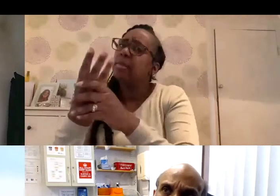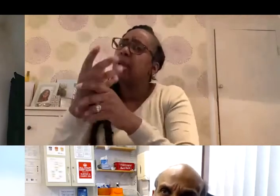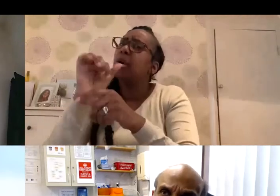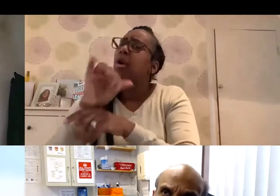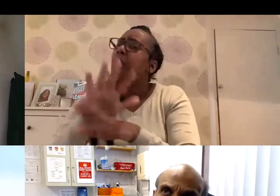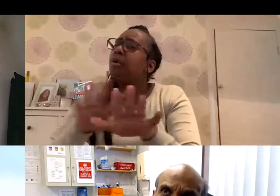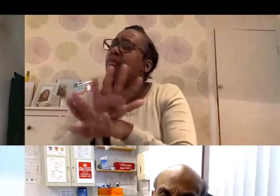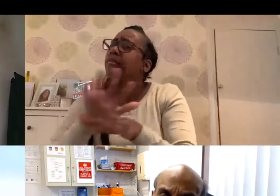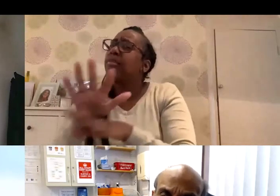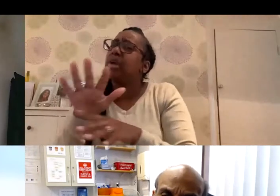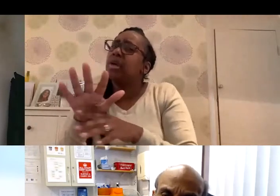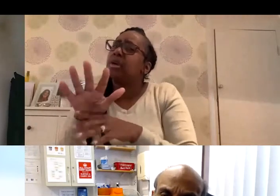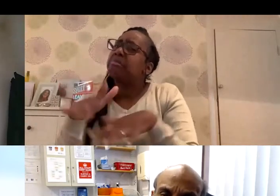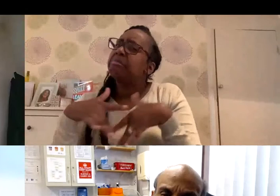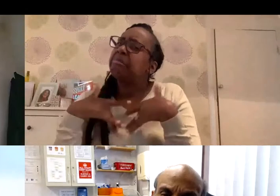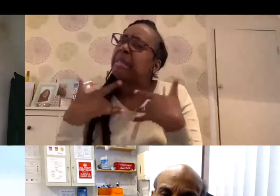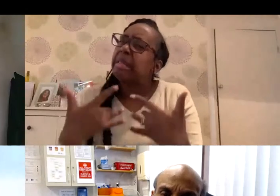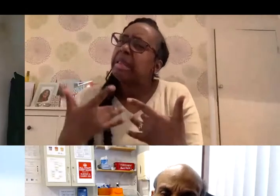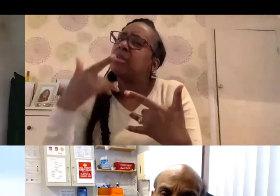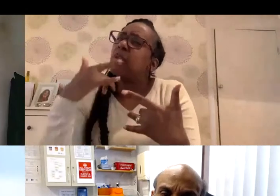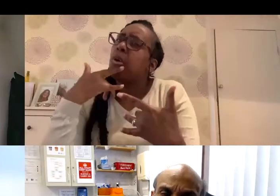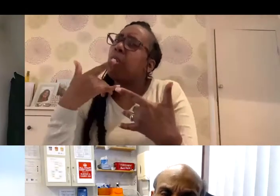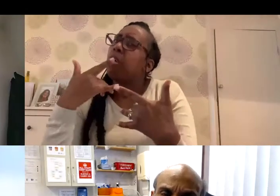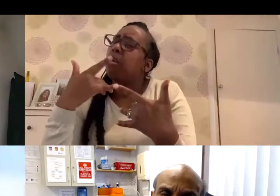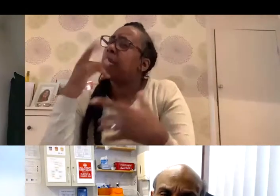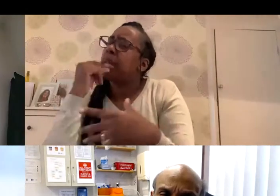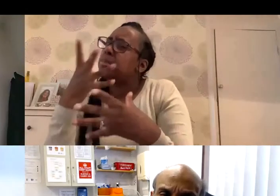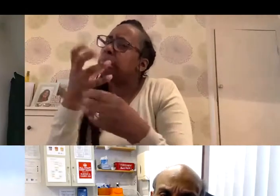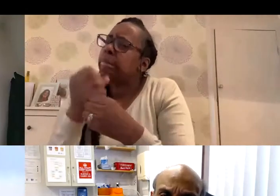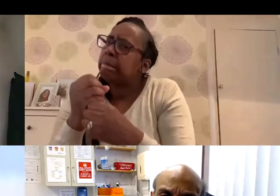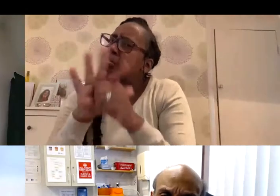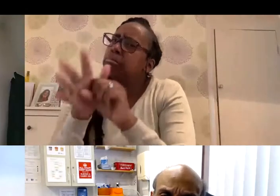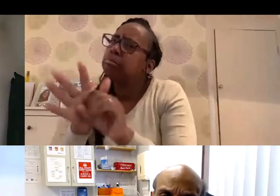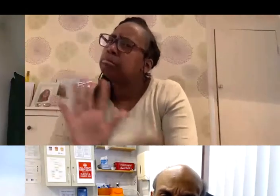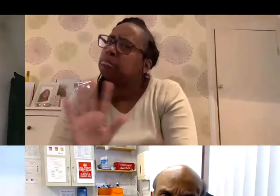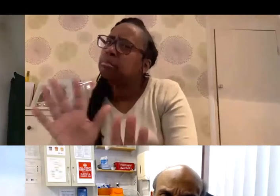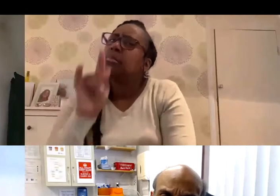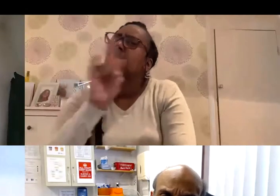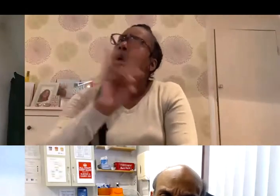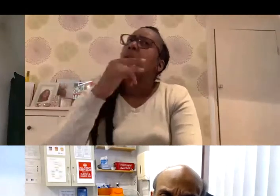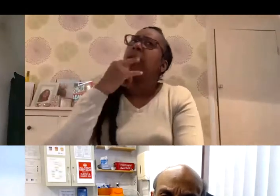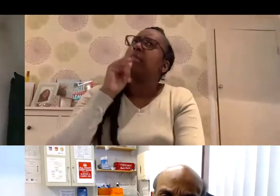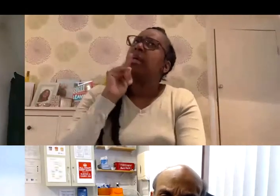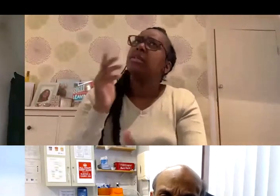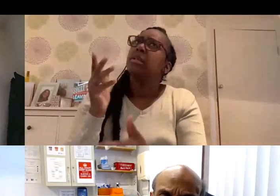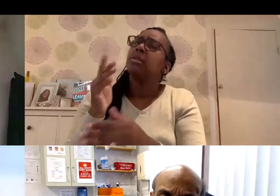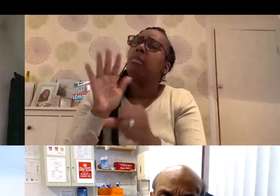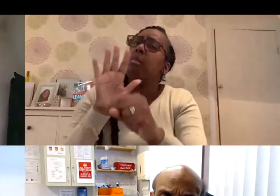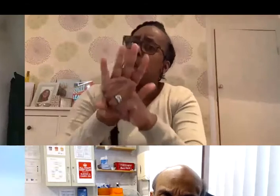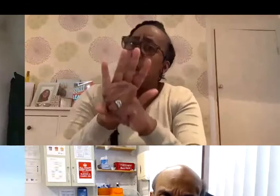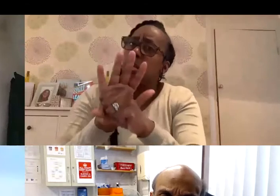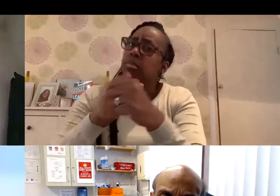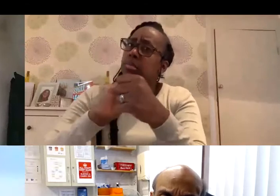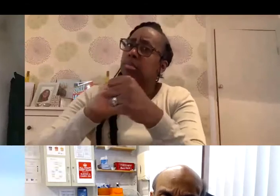COVID-19? Do they prevent transmission at all? And along those same lines, someone saying, well, if it doesn't provide immunity and it won't stop